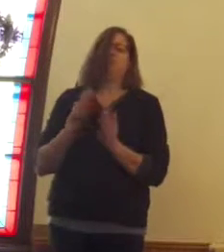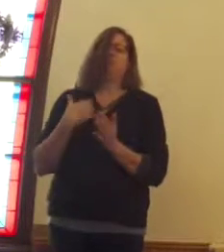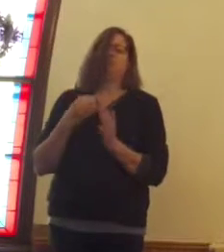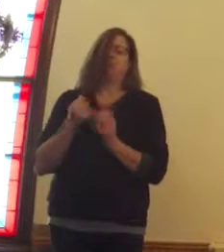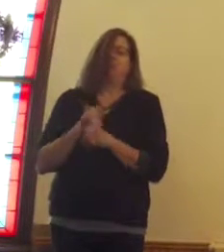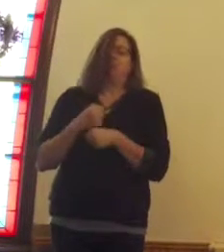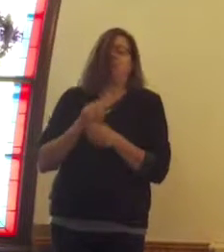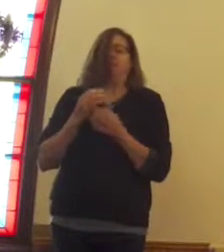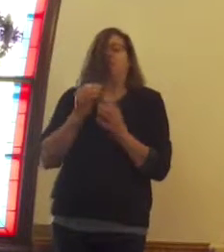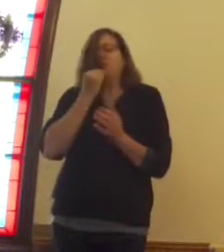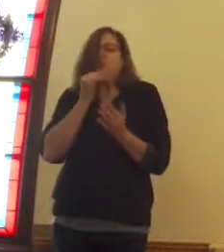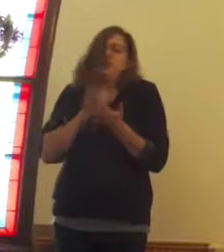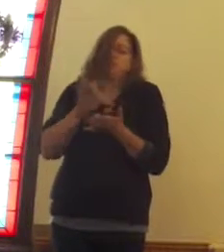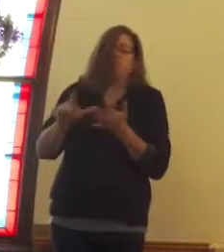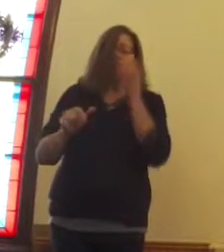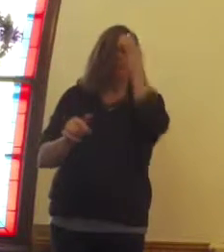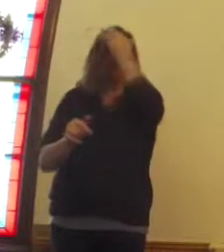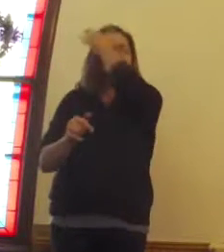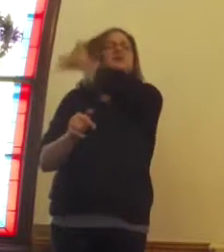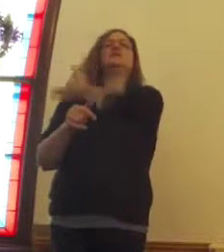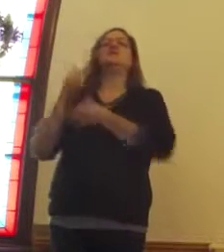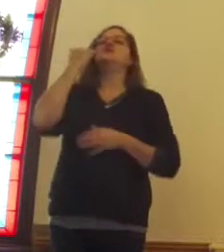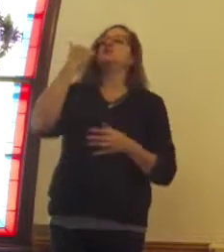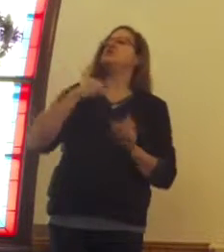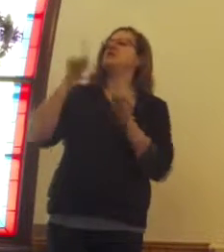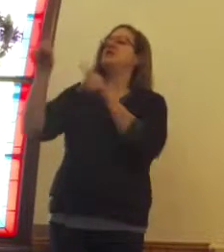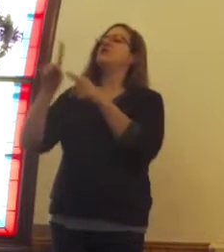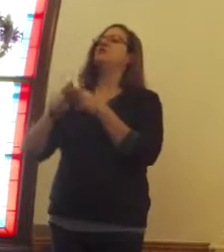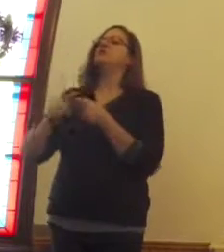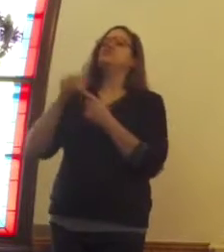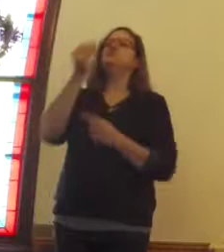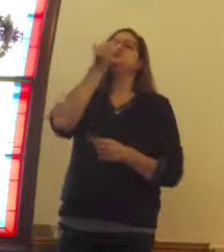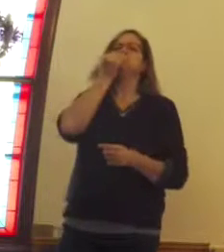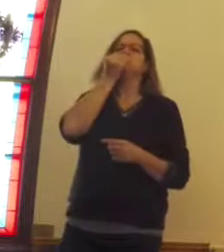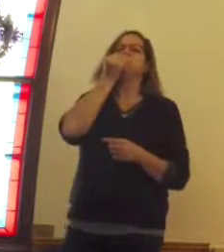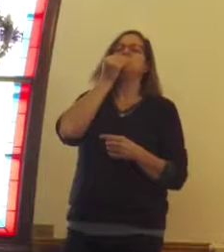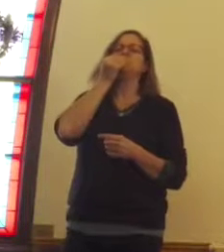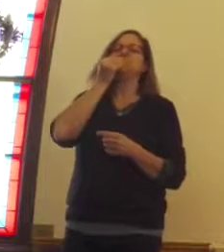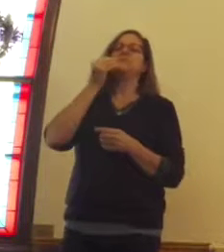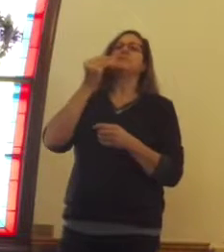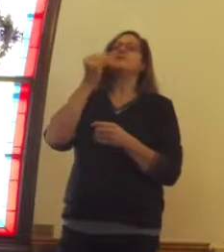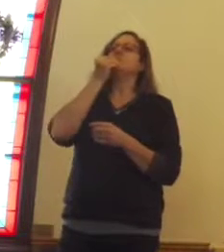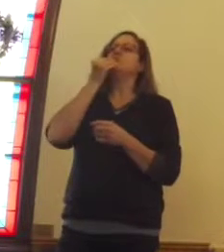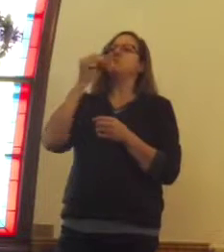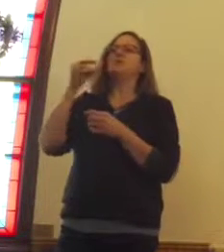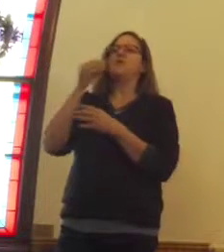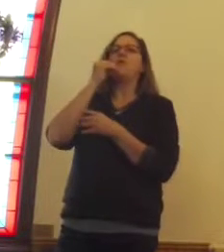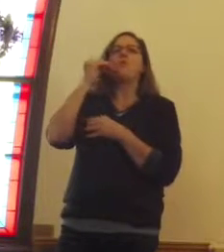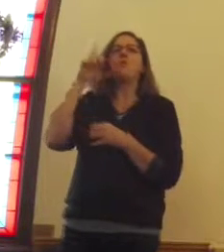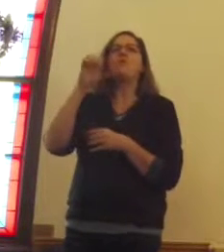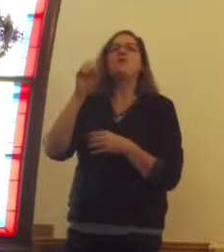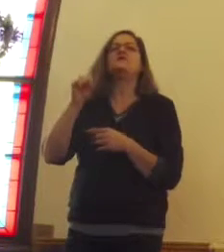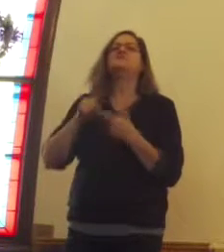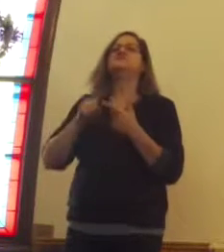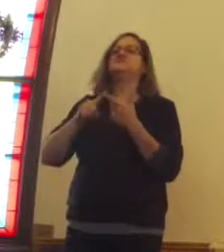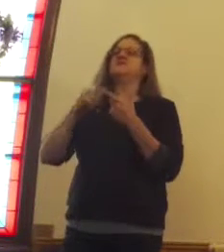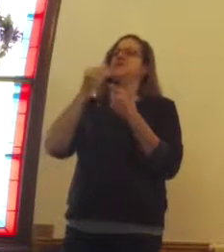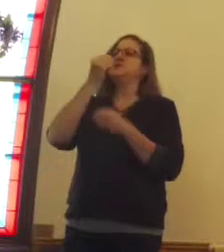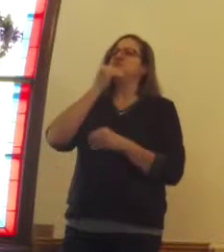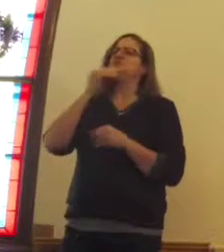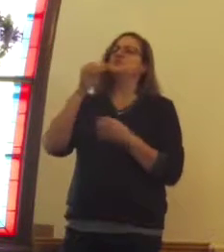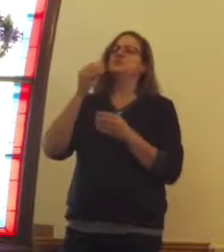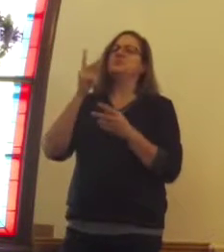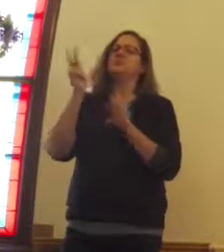If I work at the soup kitchen, carol in the nursing homes, and give all that I have to charity, but do not show